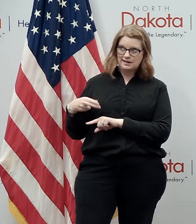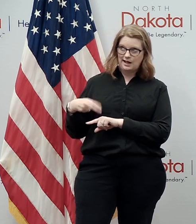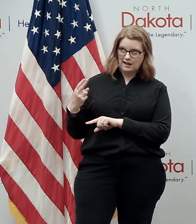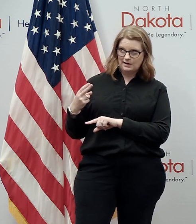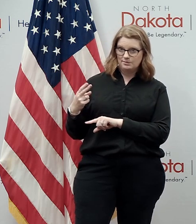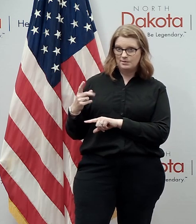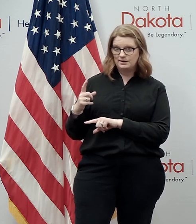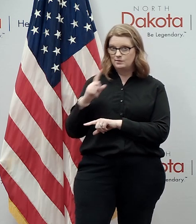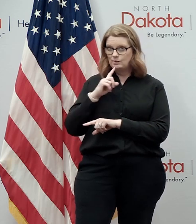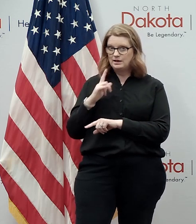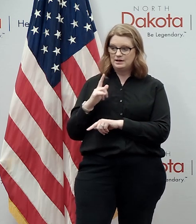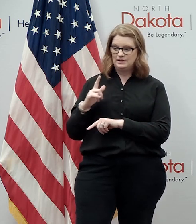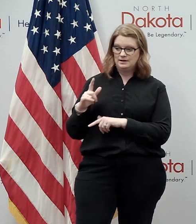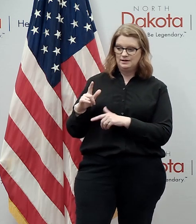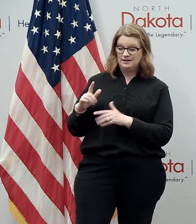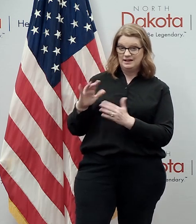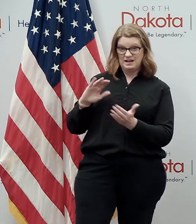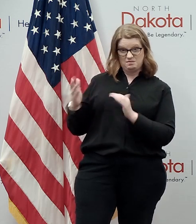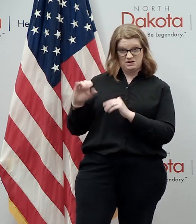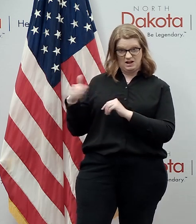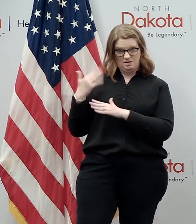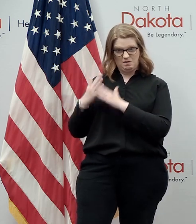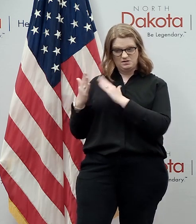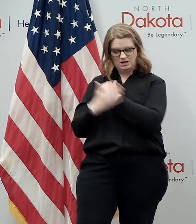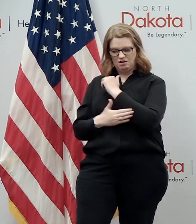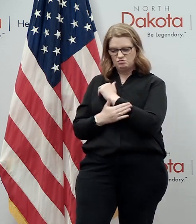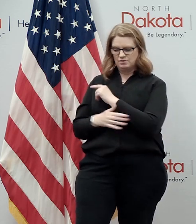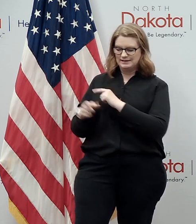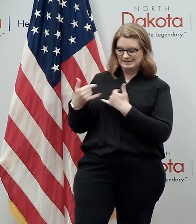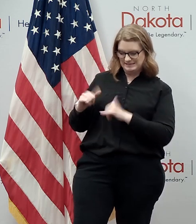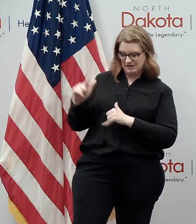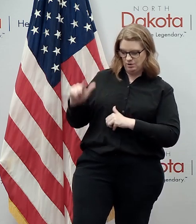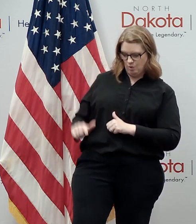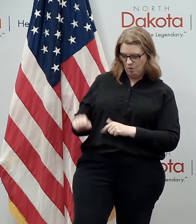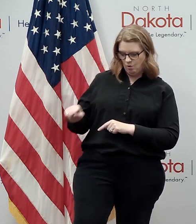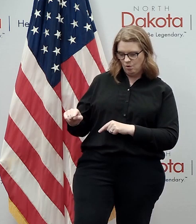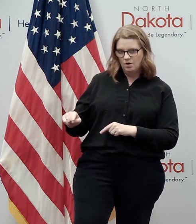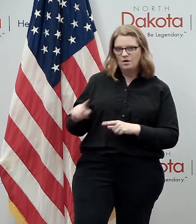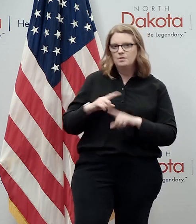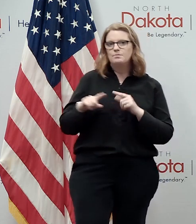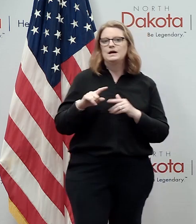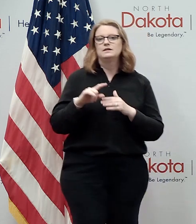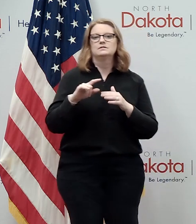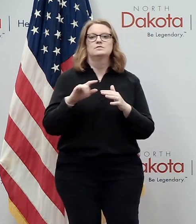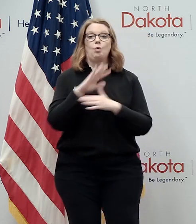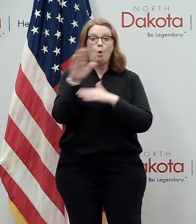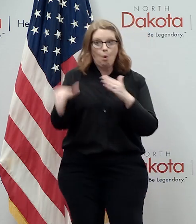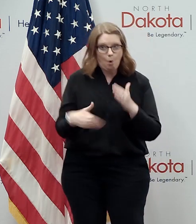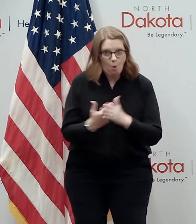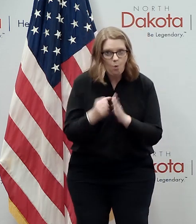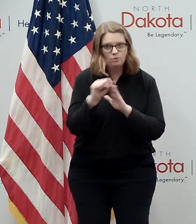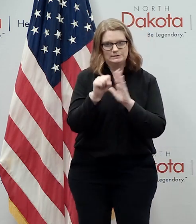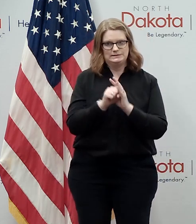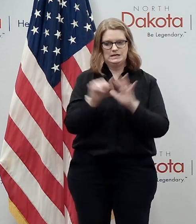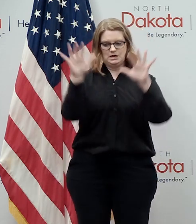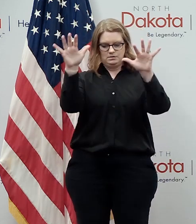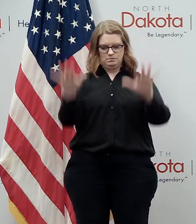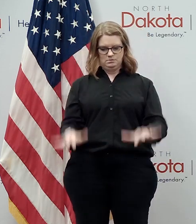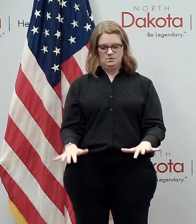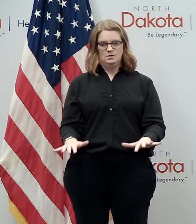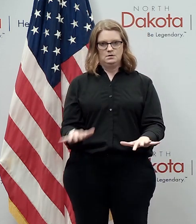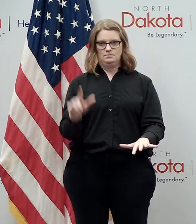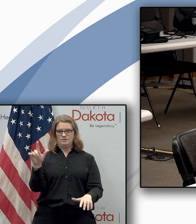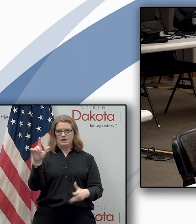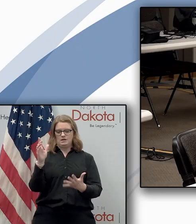just about everything else in the country and so again we're moving the whole state to those risk levels together the visitation will move county by